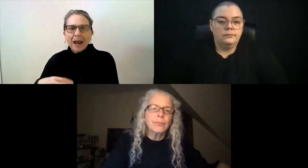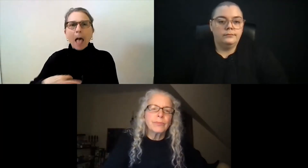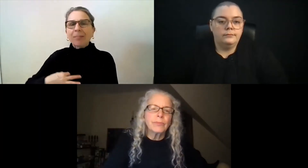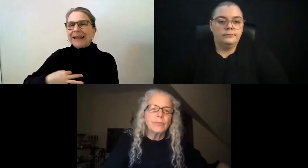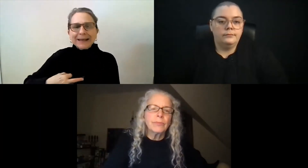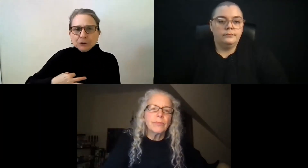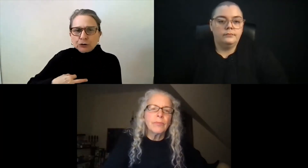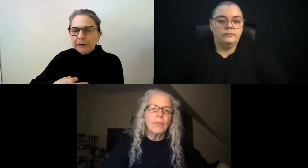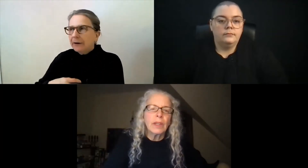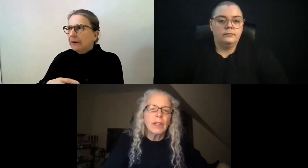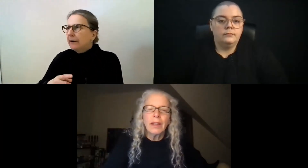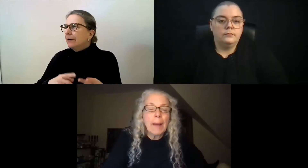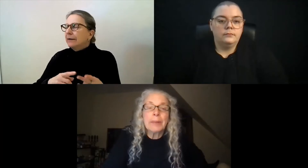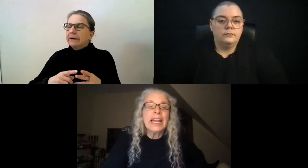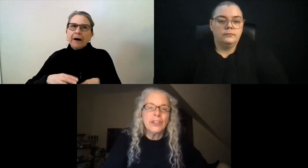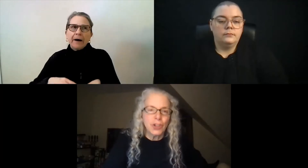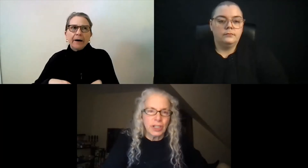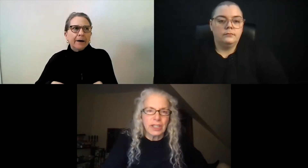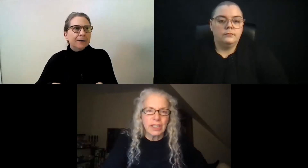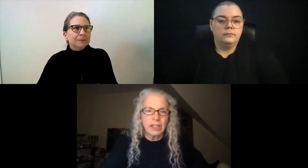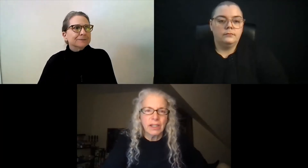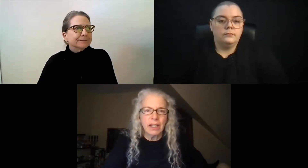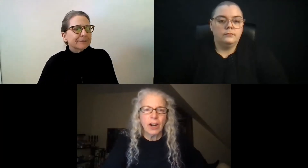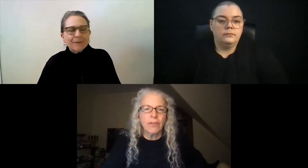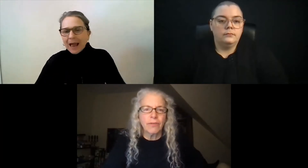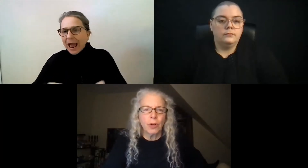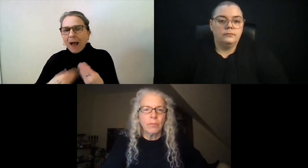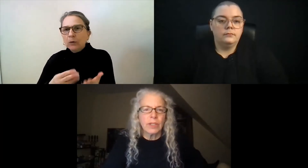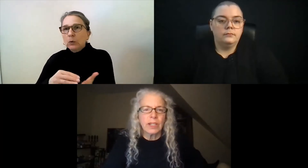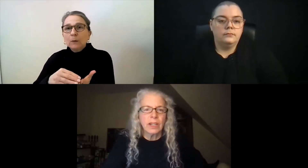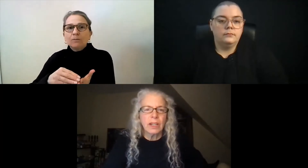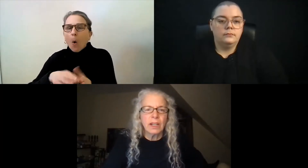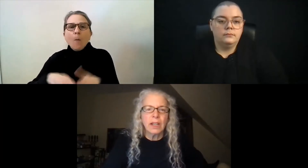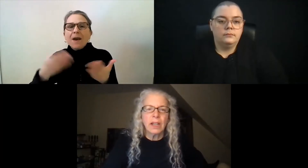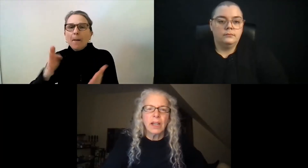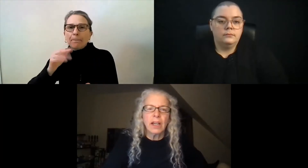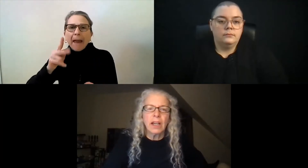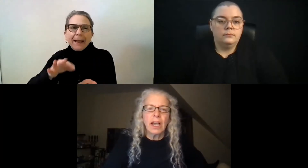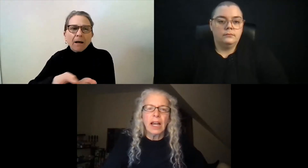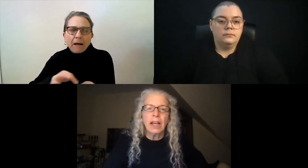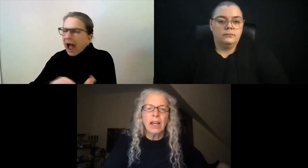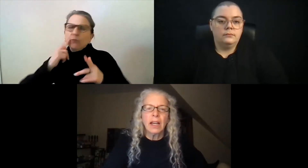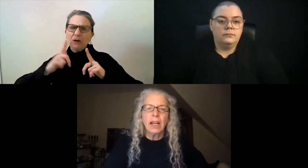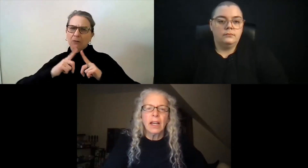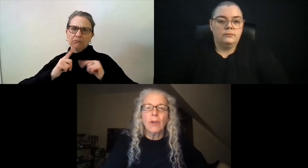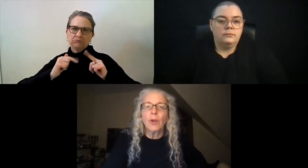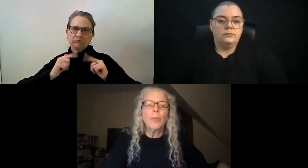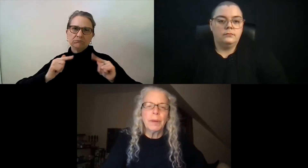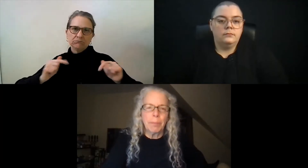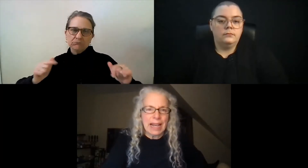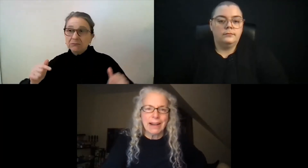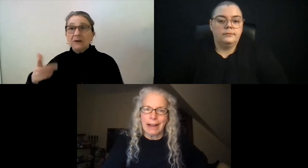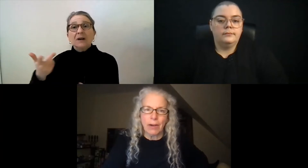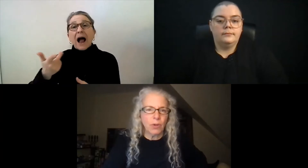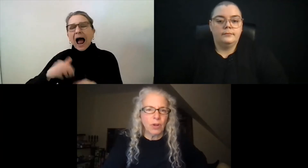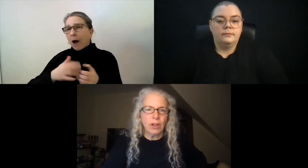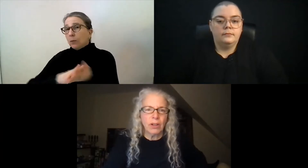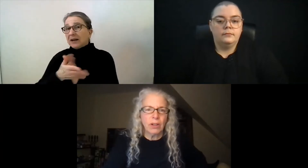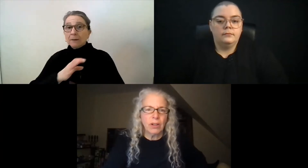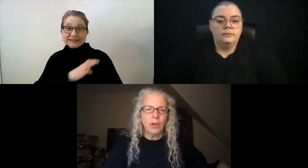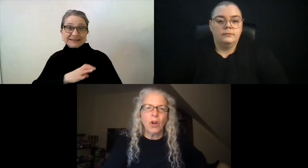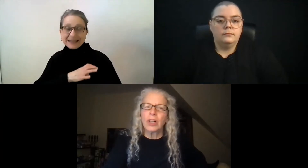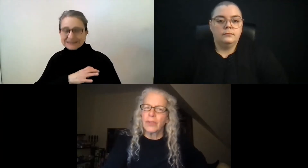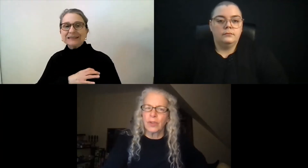applications and other forms, how to open a bank account,